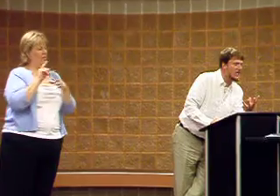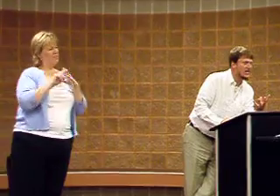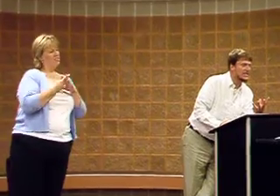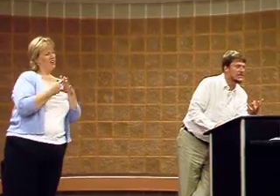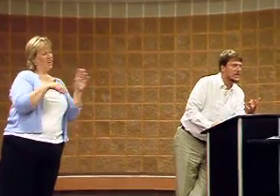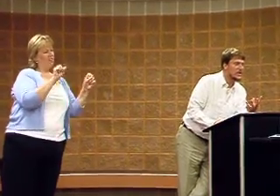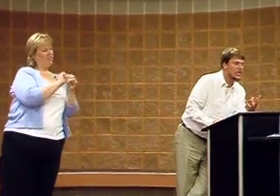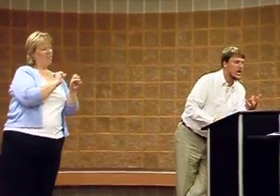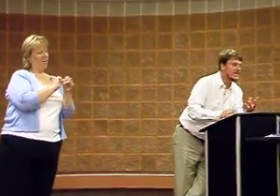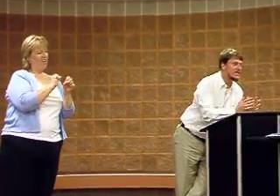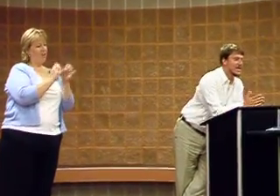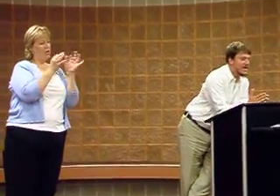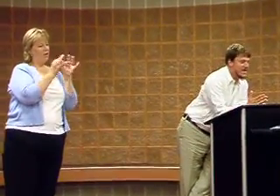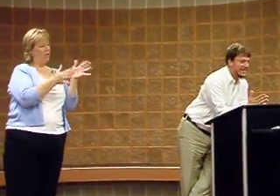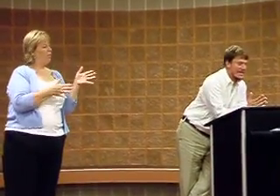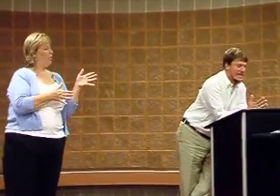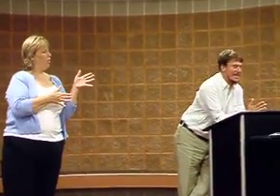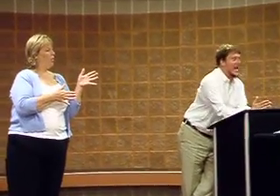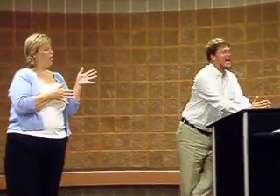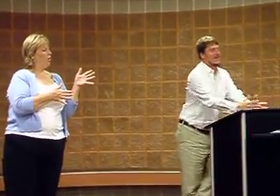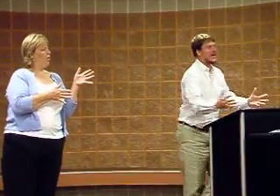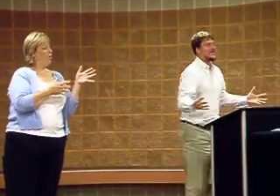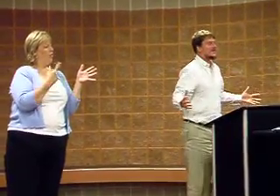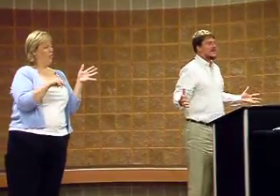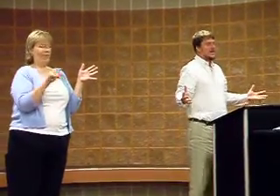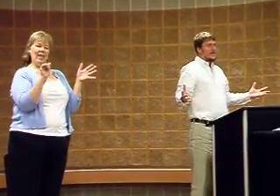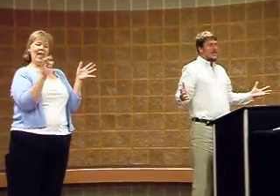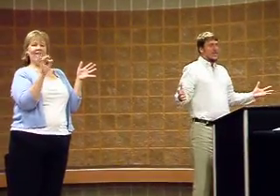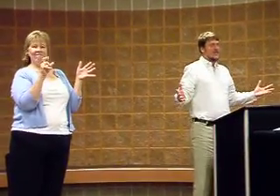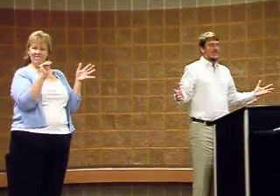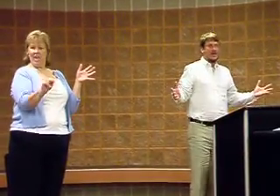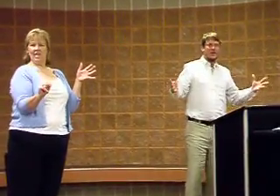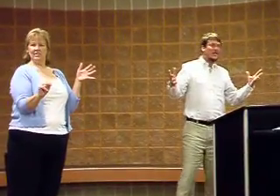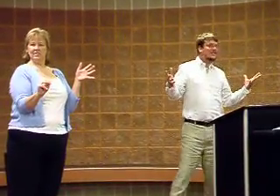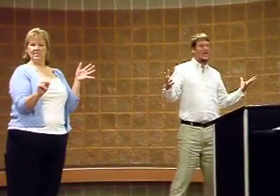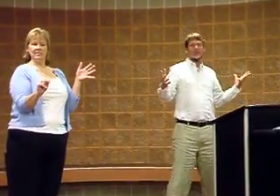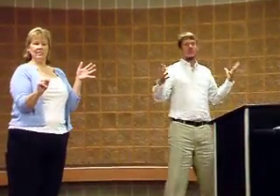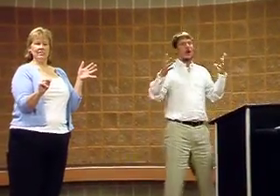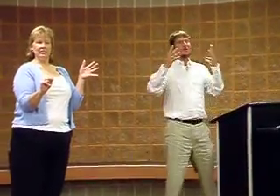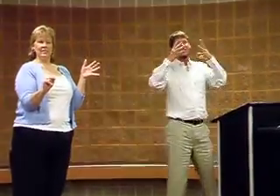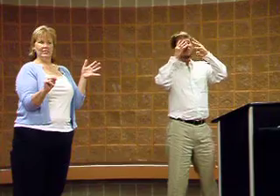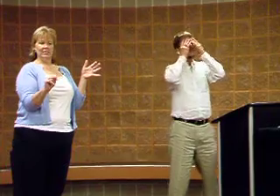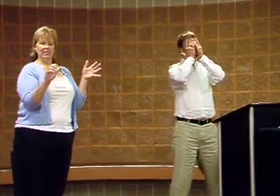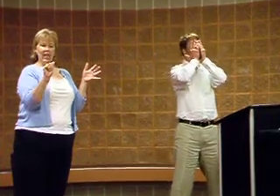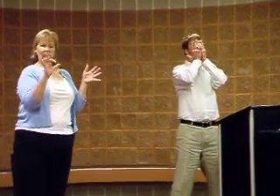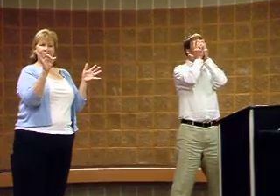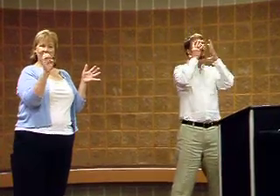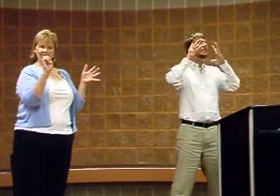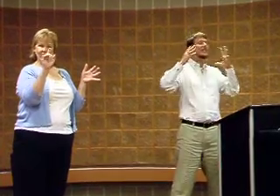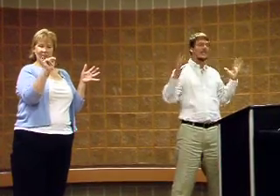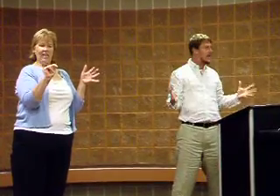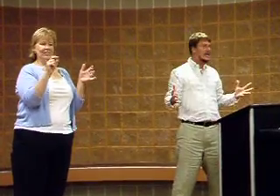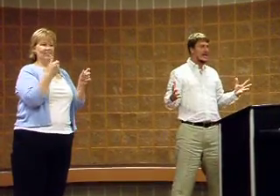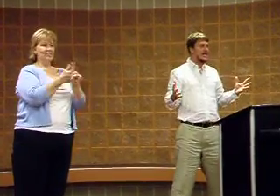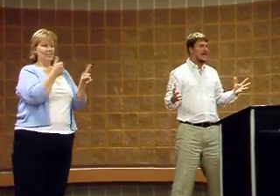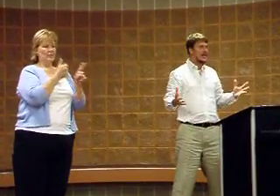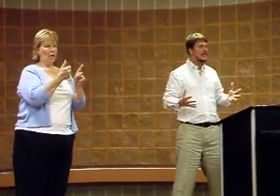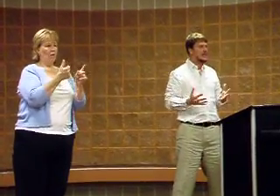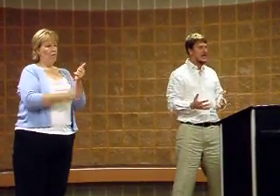off as an interpreter was the affect, which I'm going to tell you is probably the most important thing that we